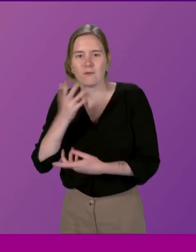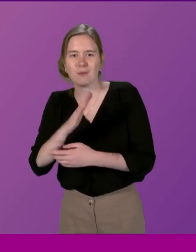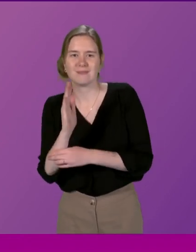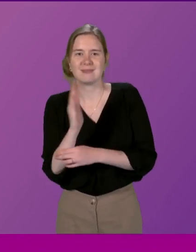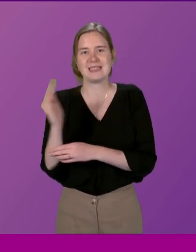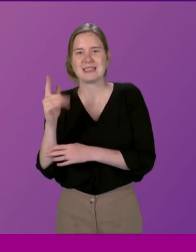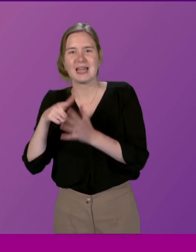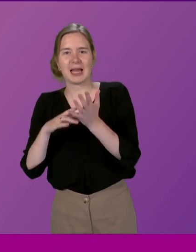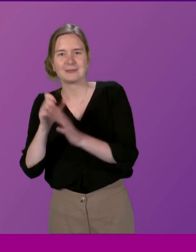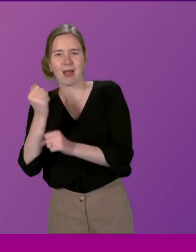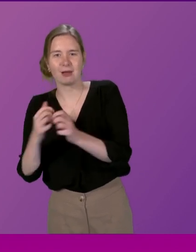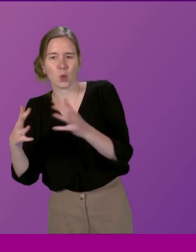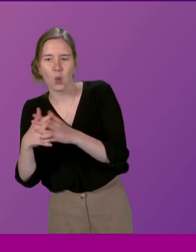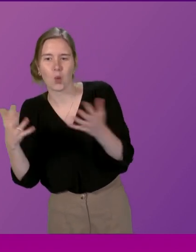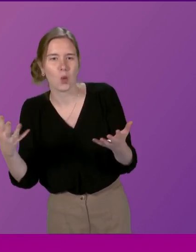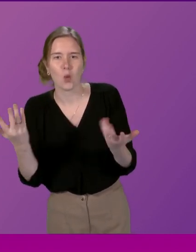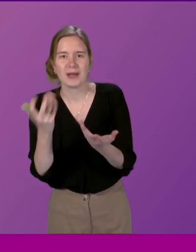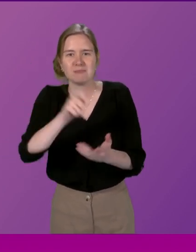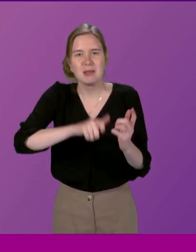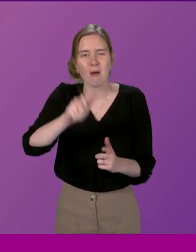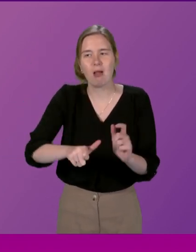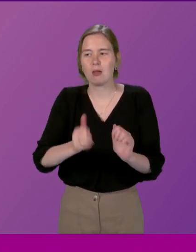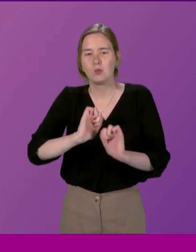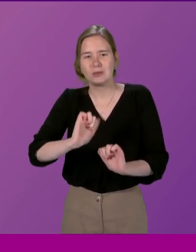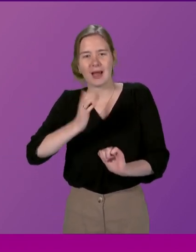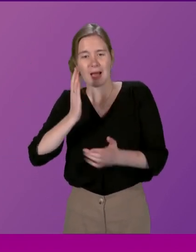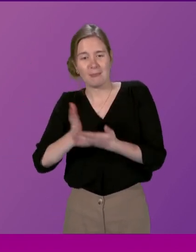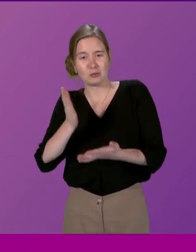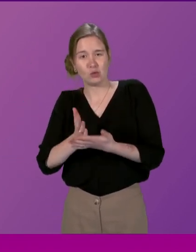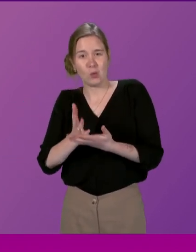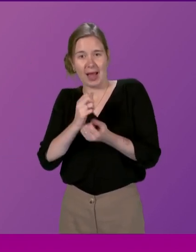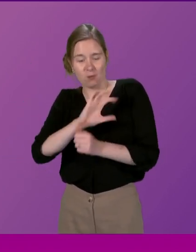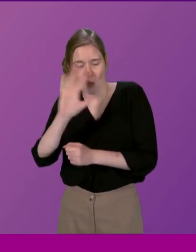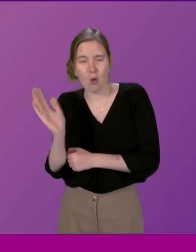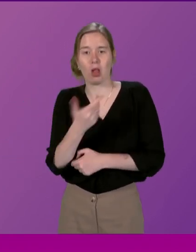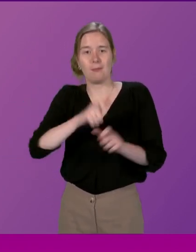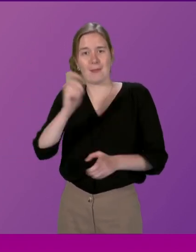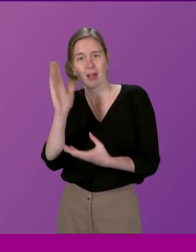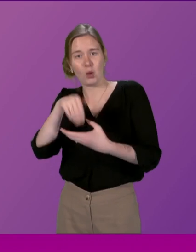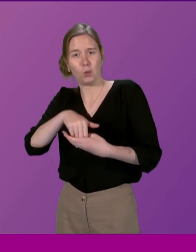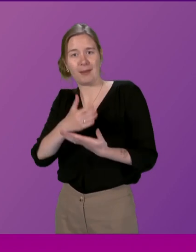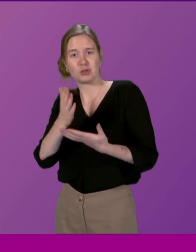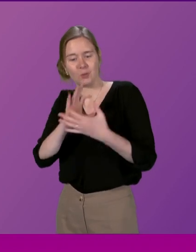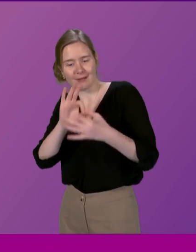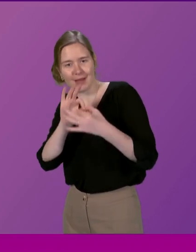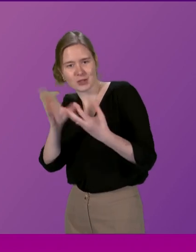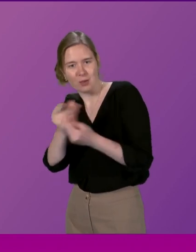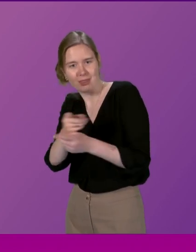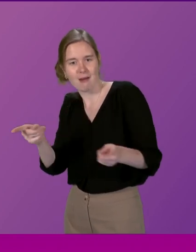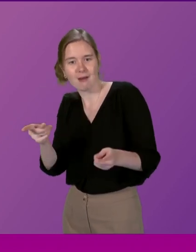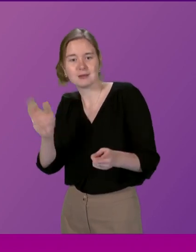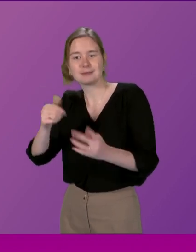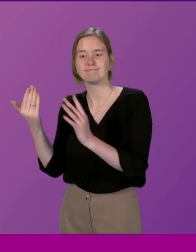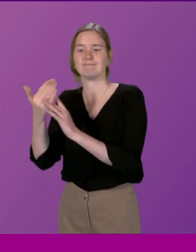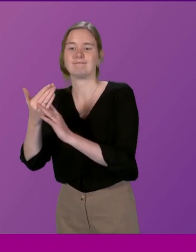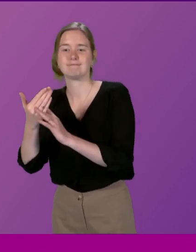of Glasgow? You know, where are the people where we can actually make sure we've got everyone from all walks of life and we can actually engage? Yes.